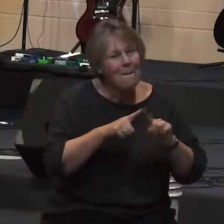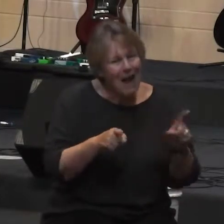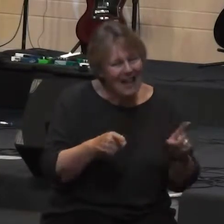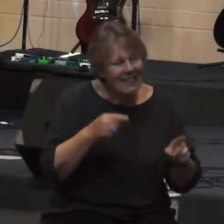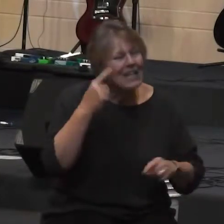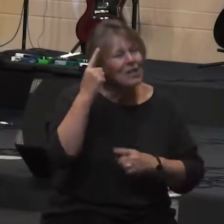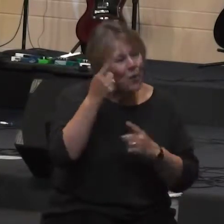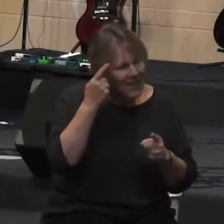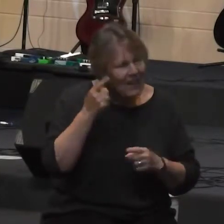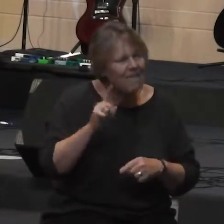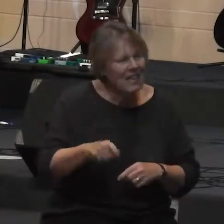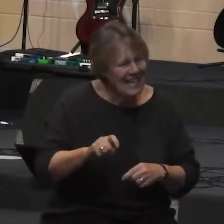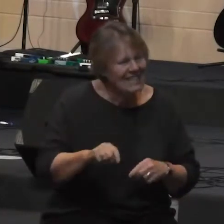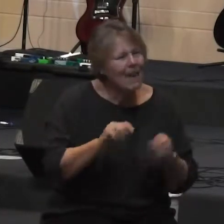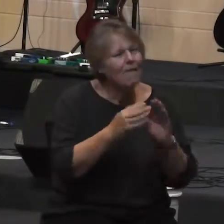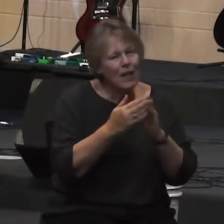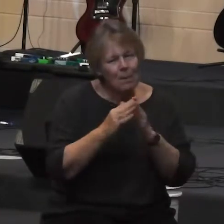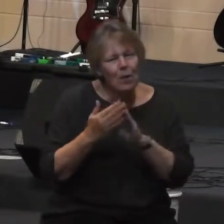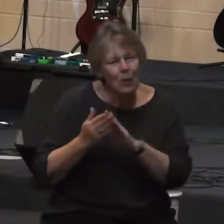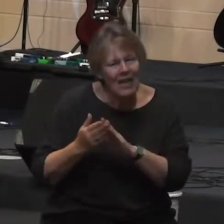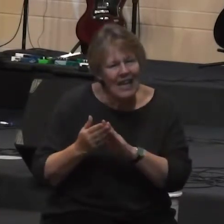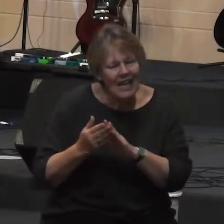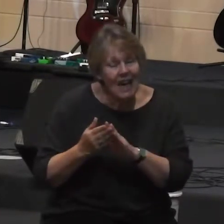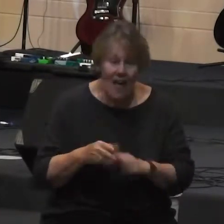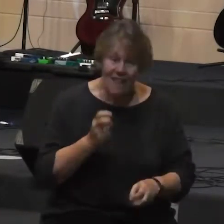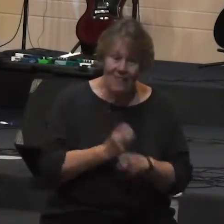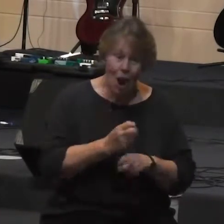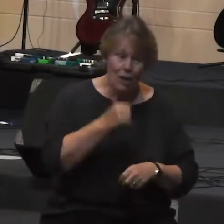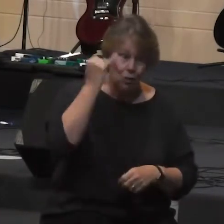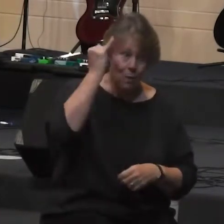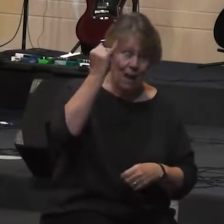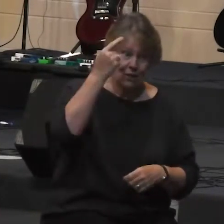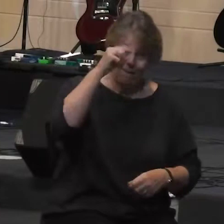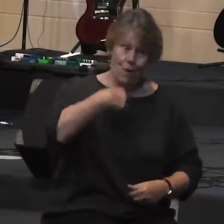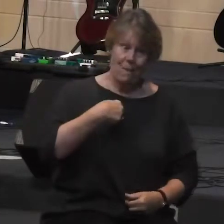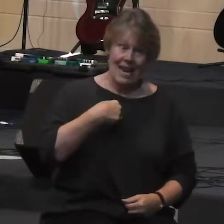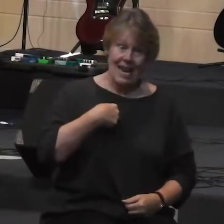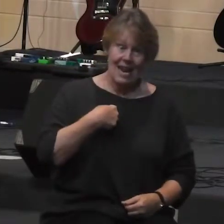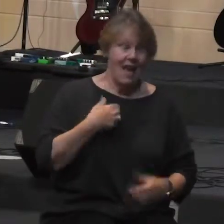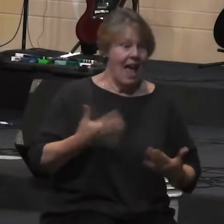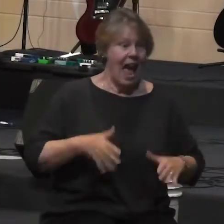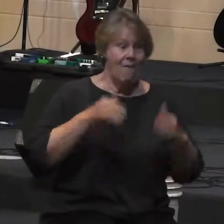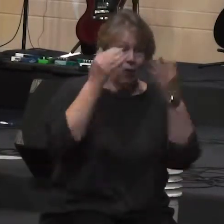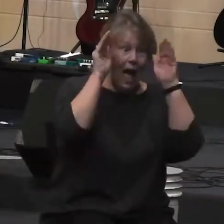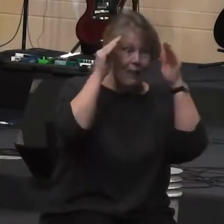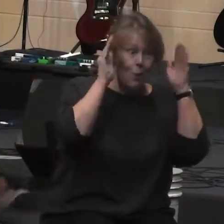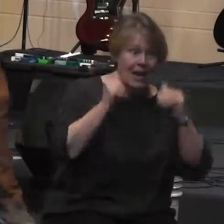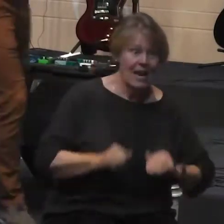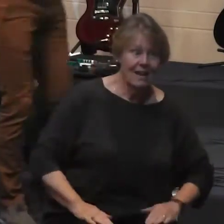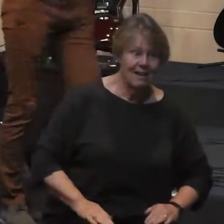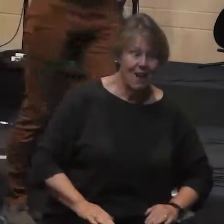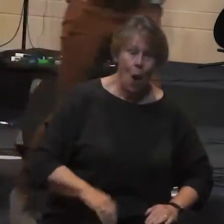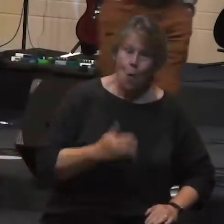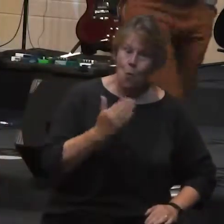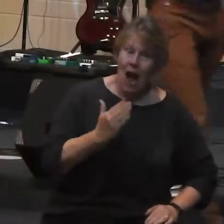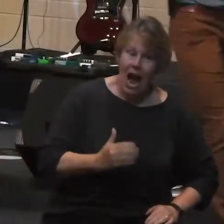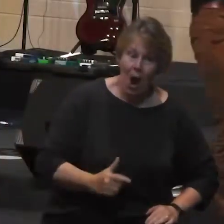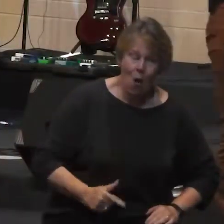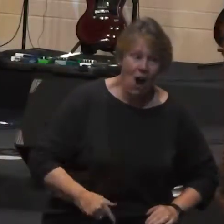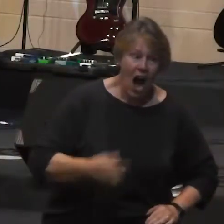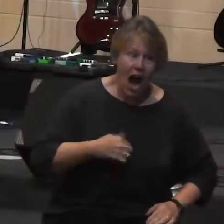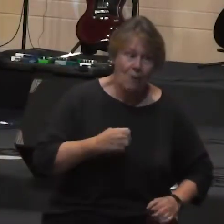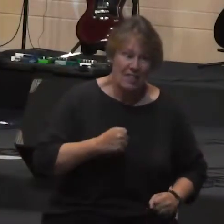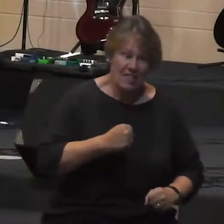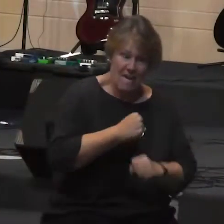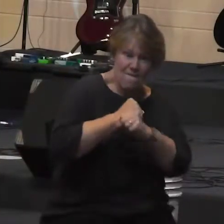community and that's hard to imagine because for me when I was a kid after Halloween it was all about guaranteeing and actually defending